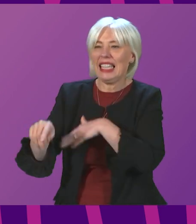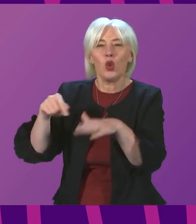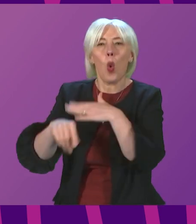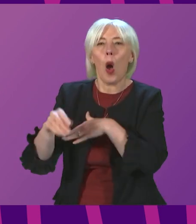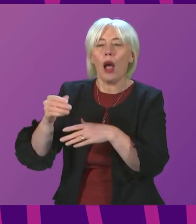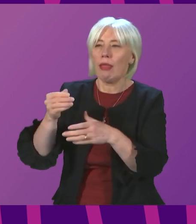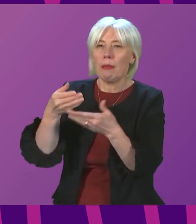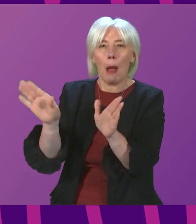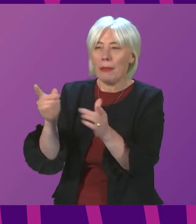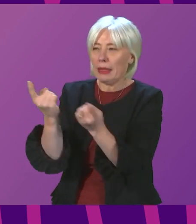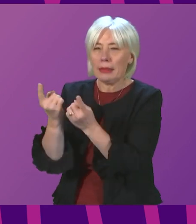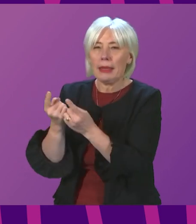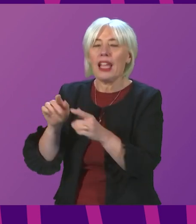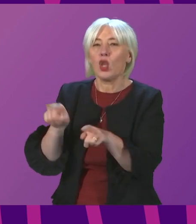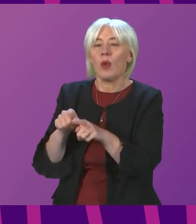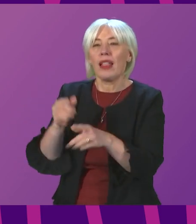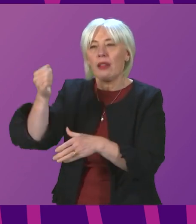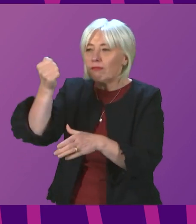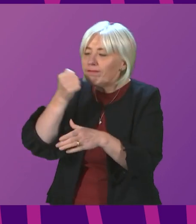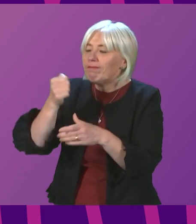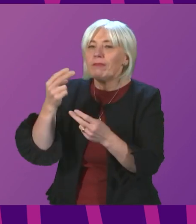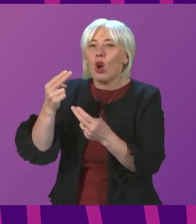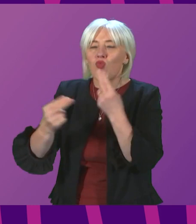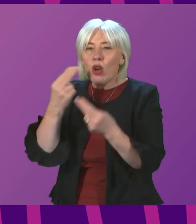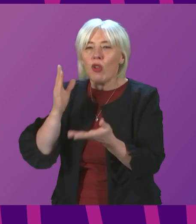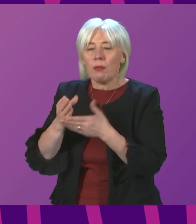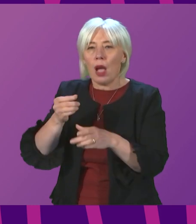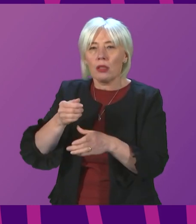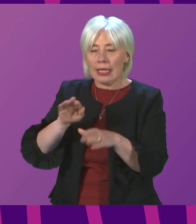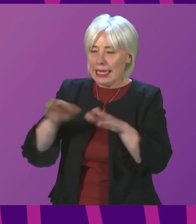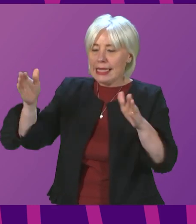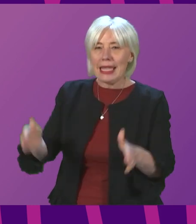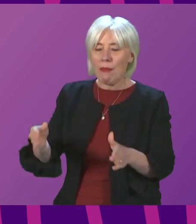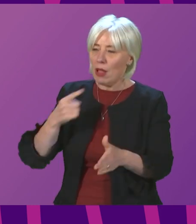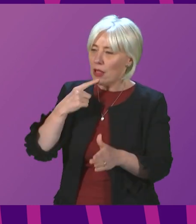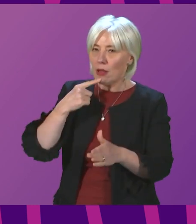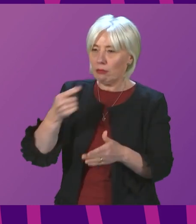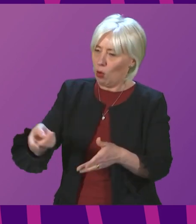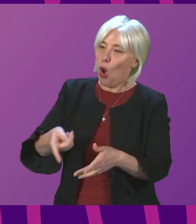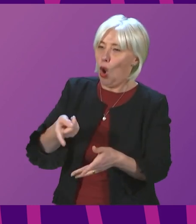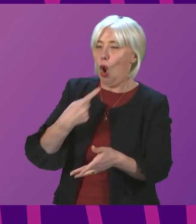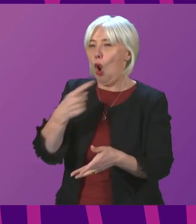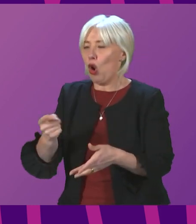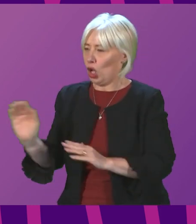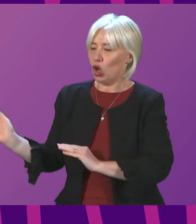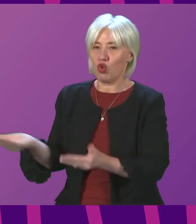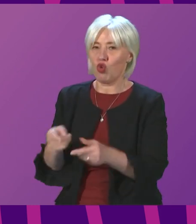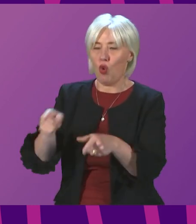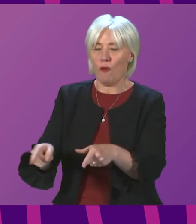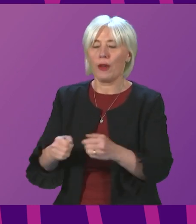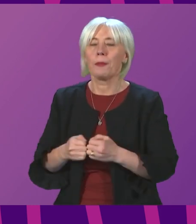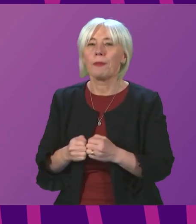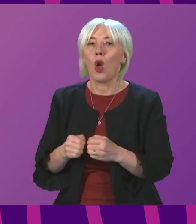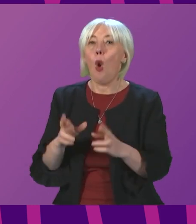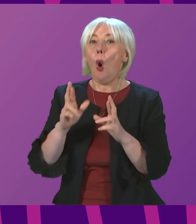places, and the requirement for table service in hospitality venues serving alcohol on the premises. I expect to confirm further dates